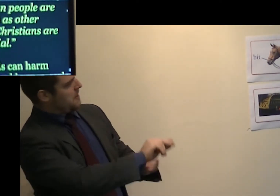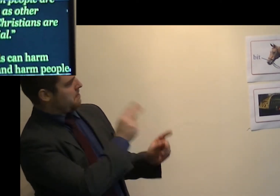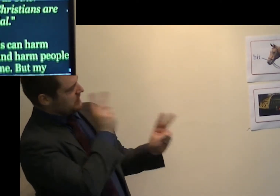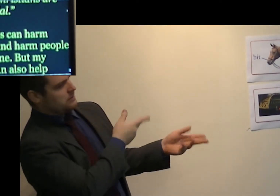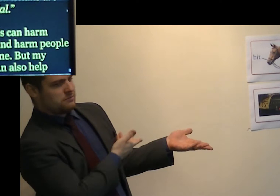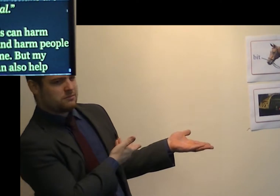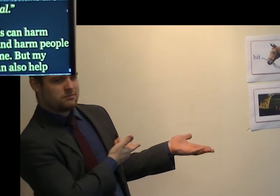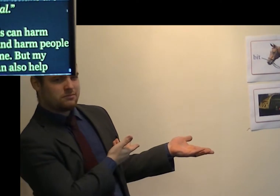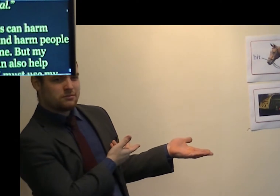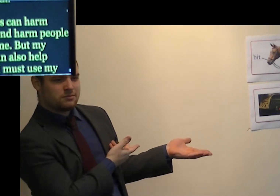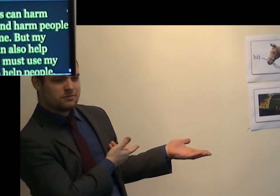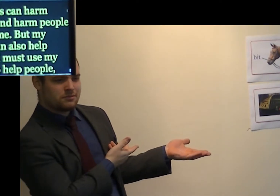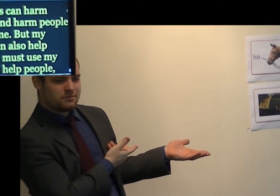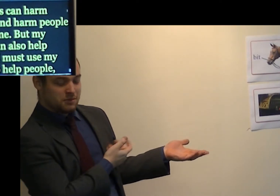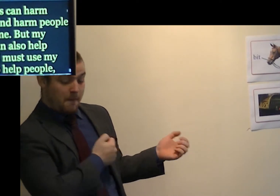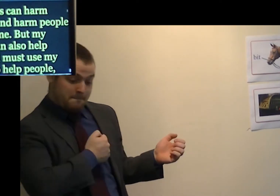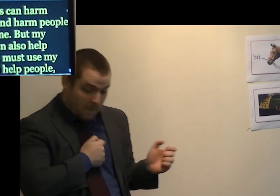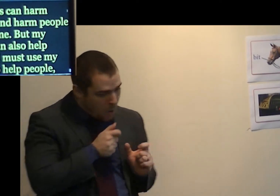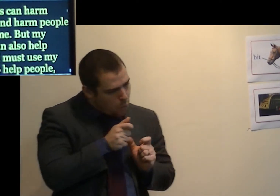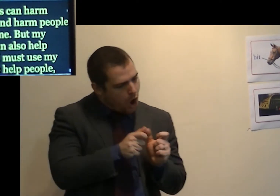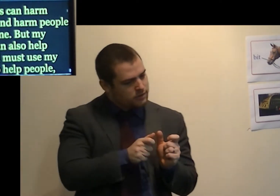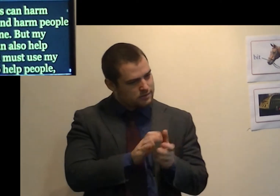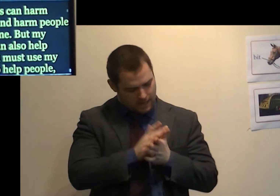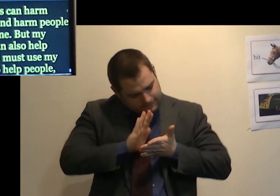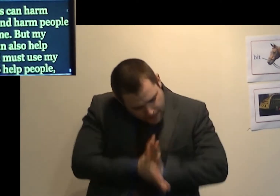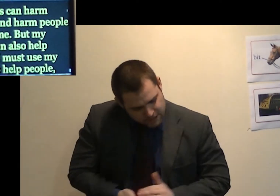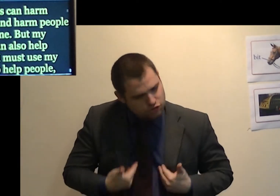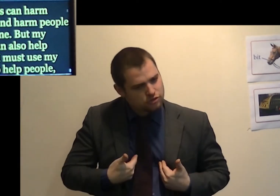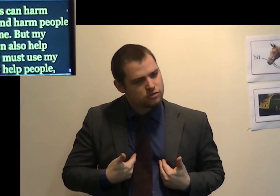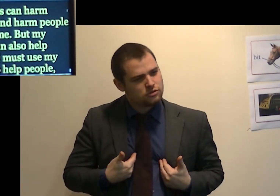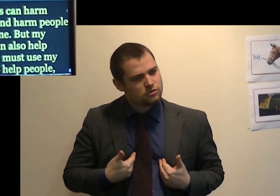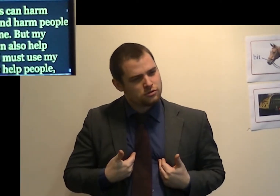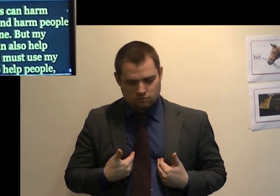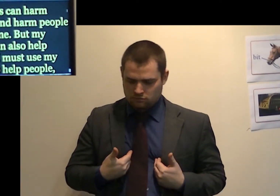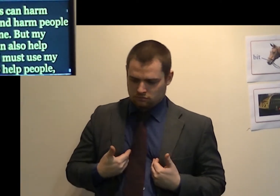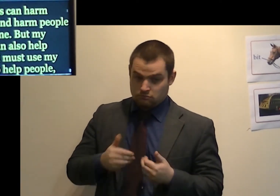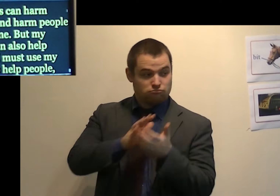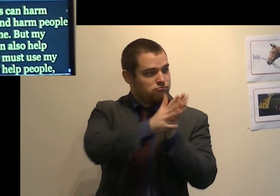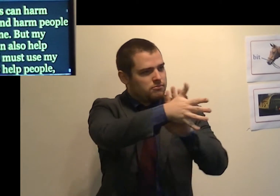My words can harm myself and harm people around me.